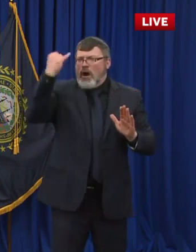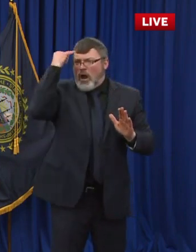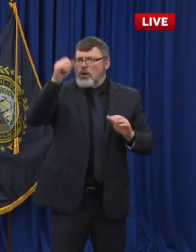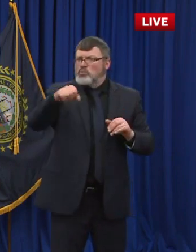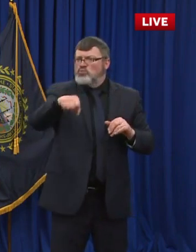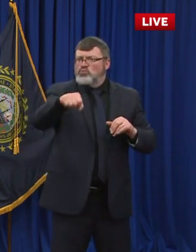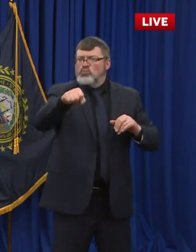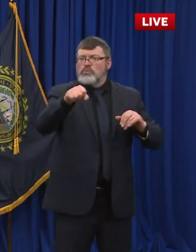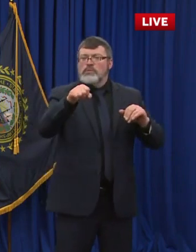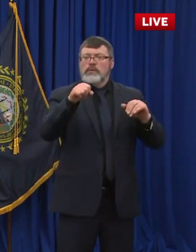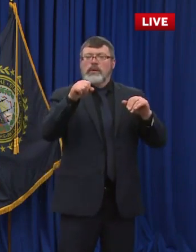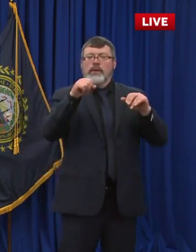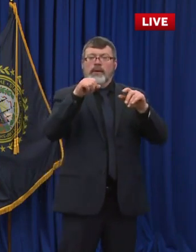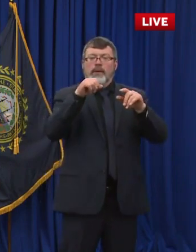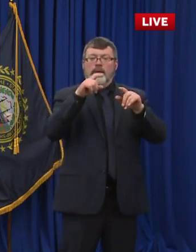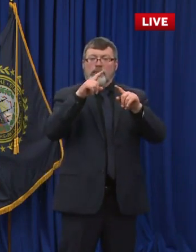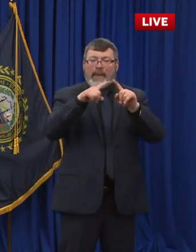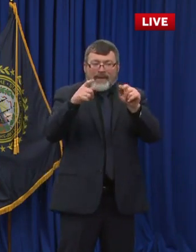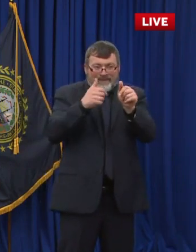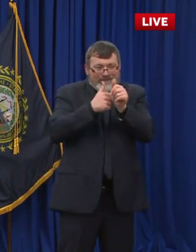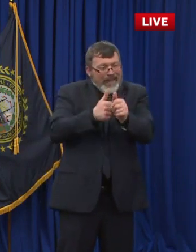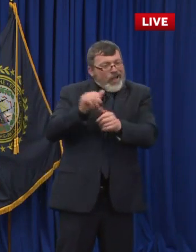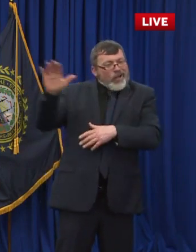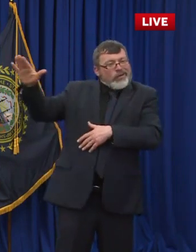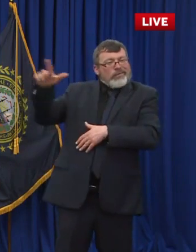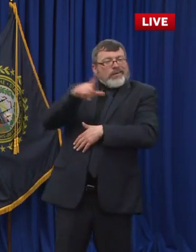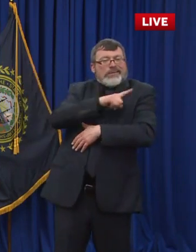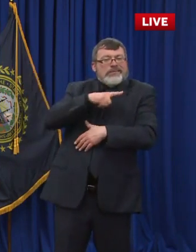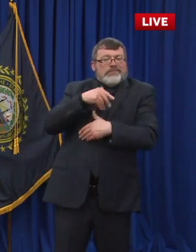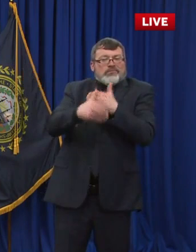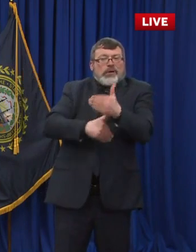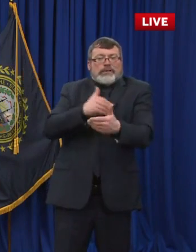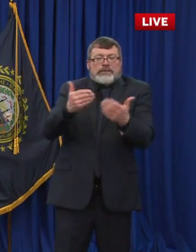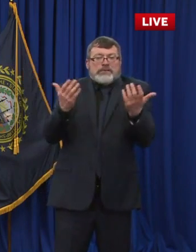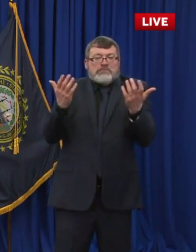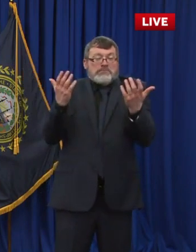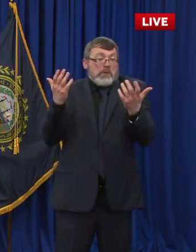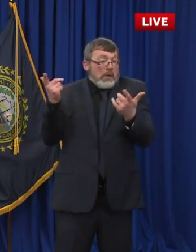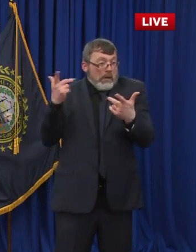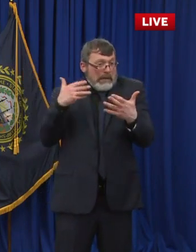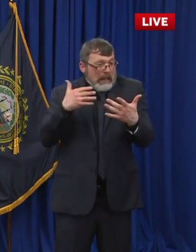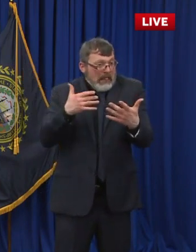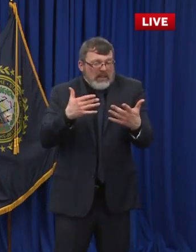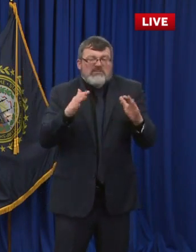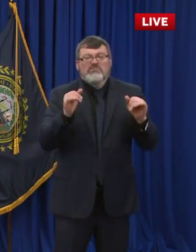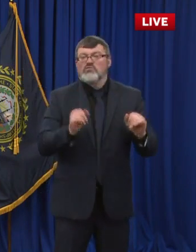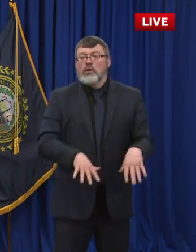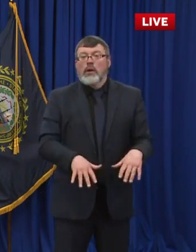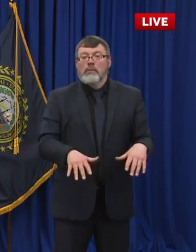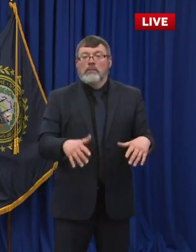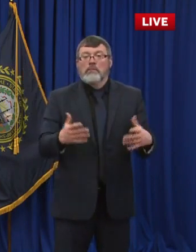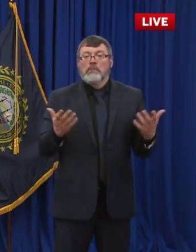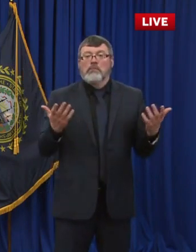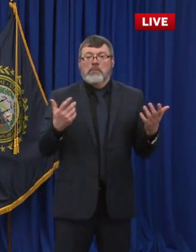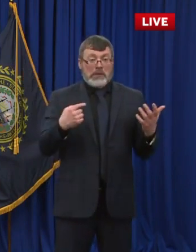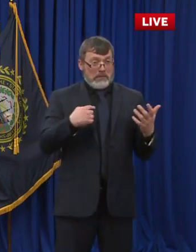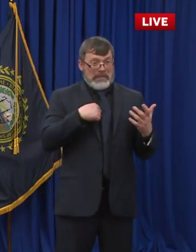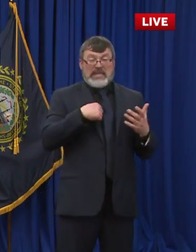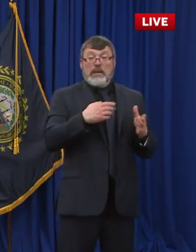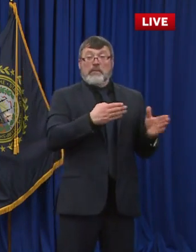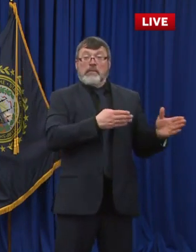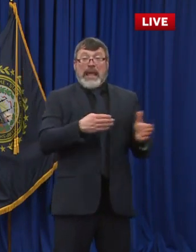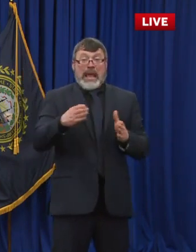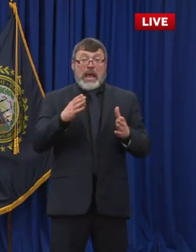And it does create a lot of opportunity. But again, I we weren't really that wasn't my bill. We weren't really driving driving on it. So I can't speak too much about the house and wise.